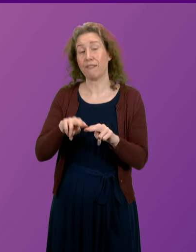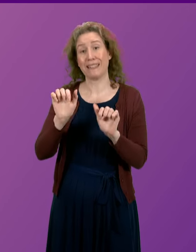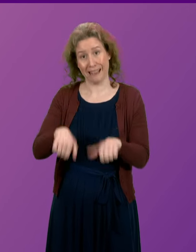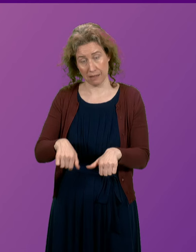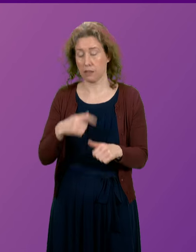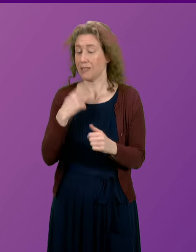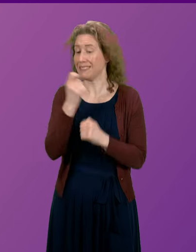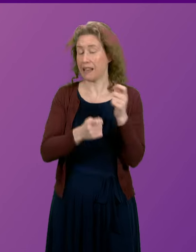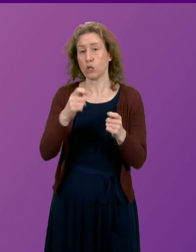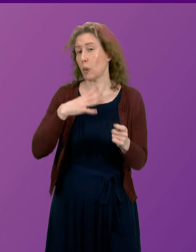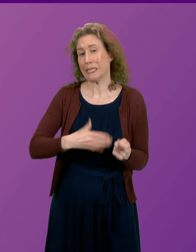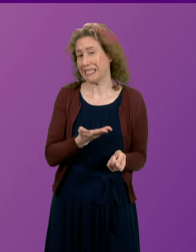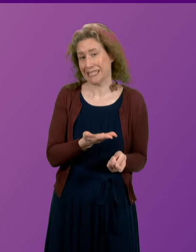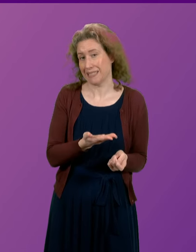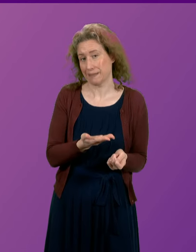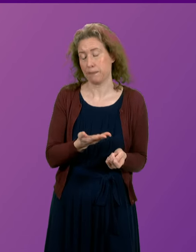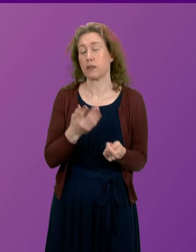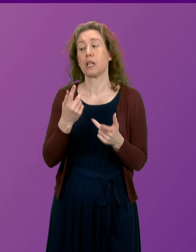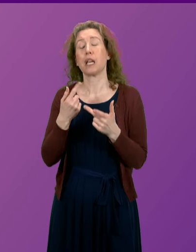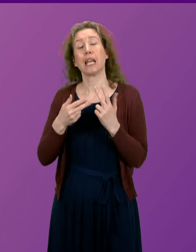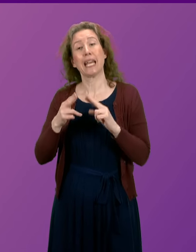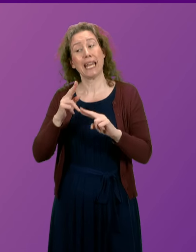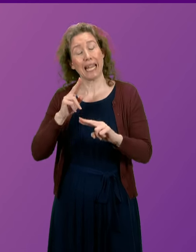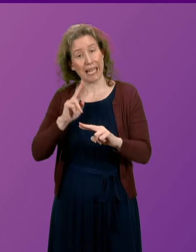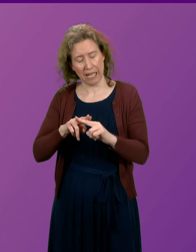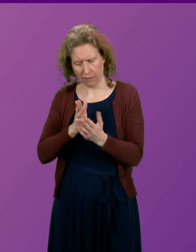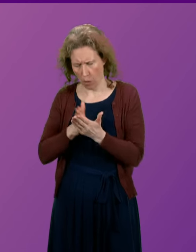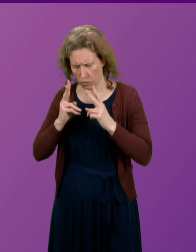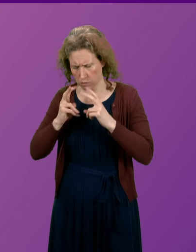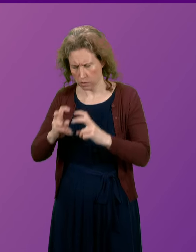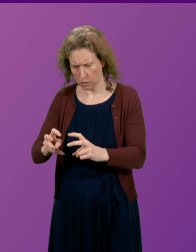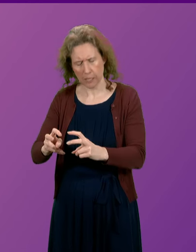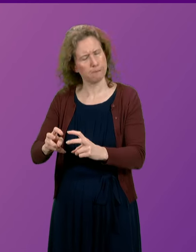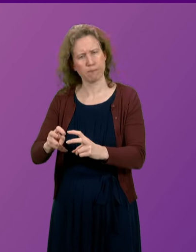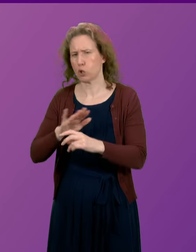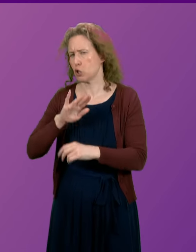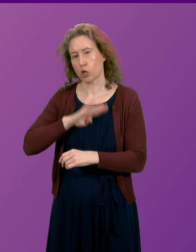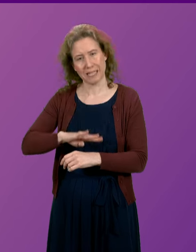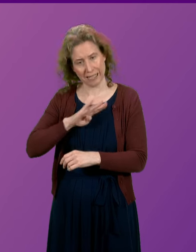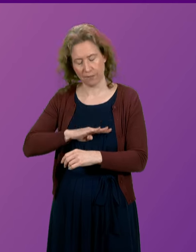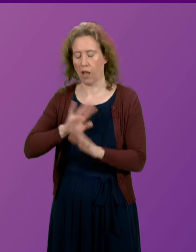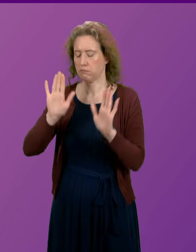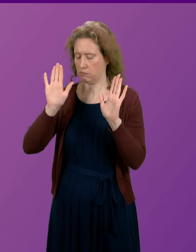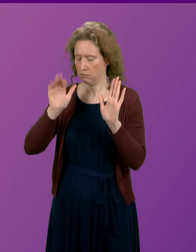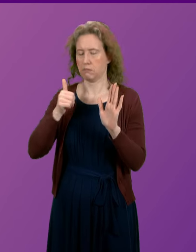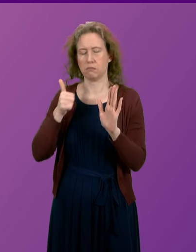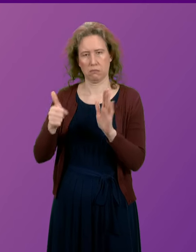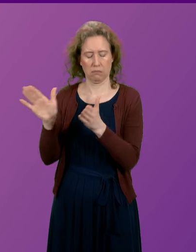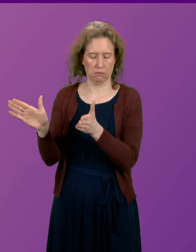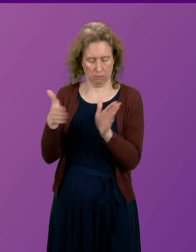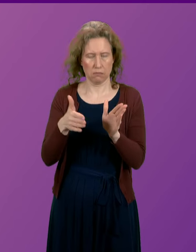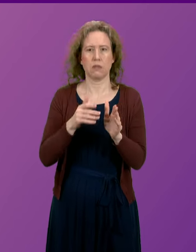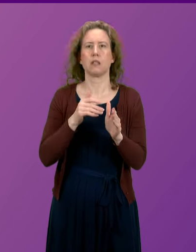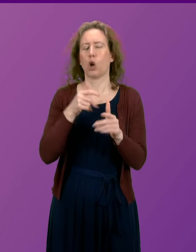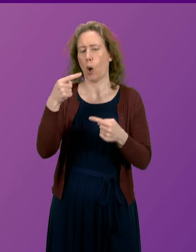process will not be required. Should there be an unsatisfactory outcome from the due diligence work, then we would revert